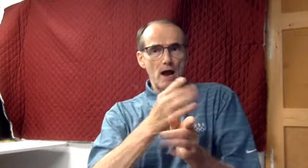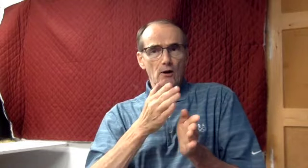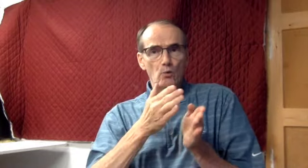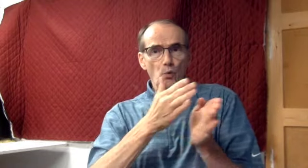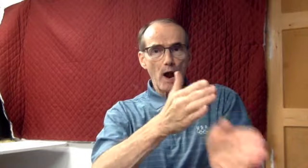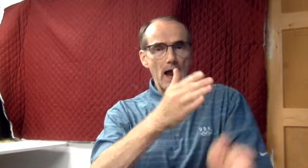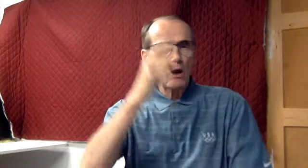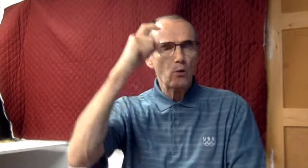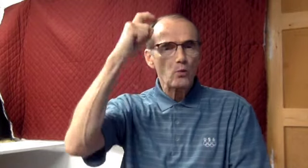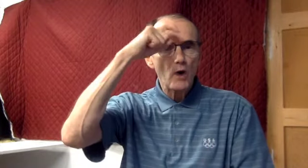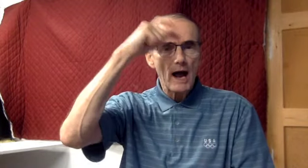understanding.